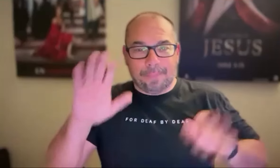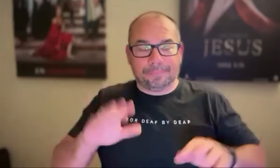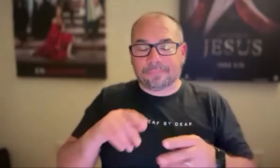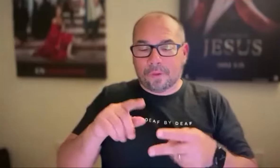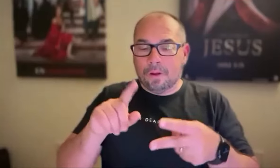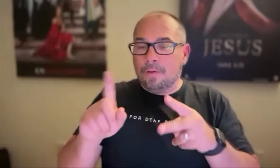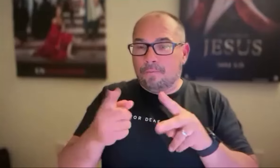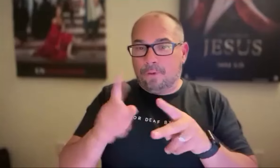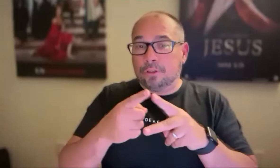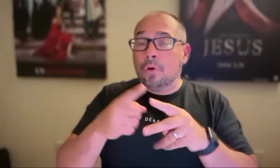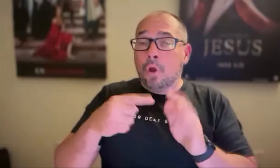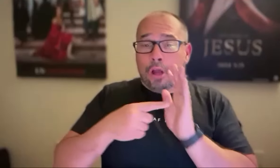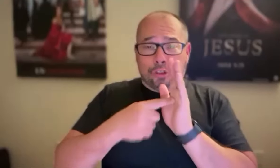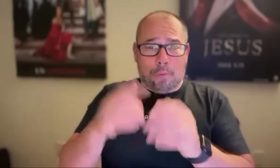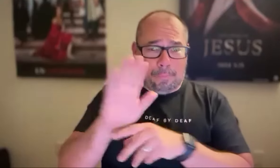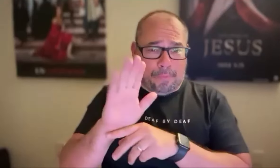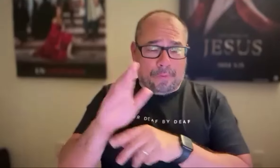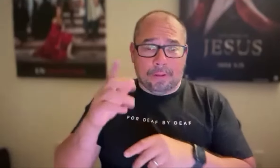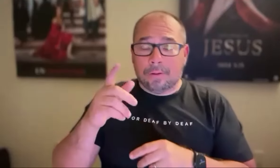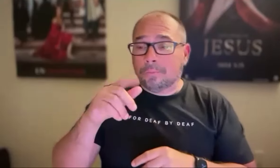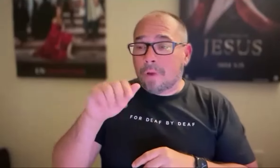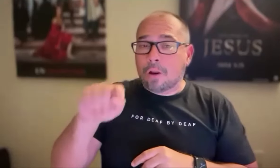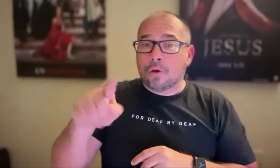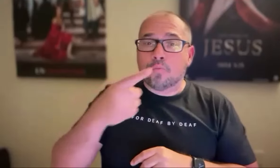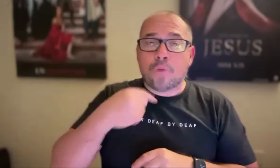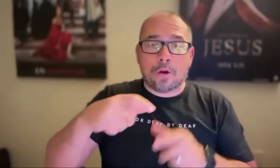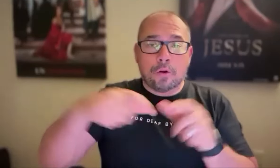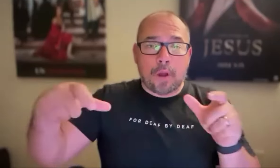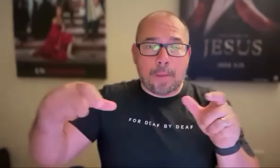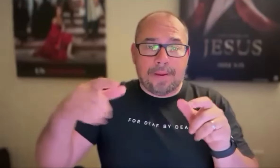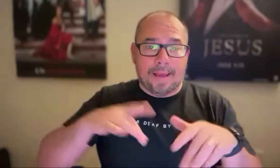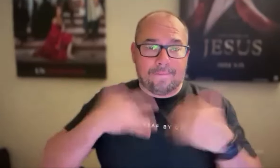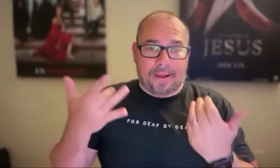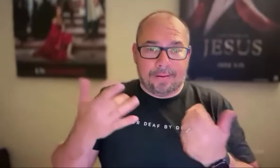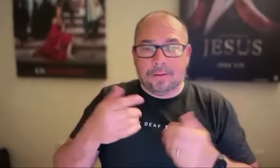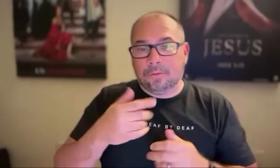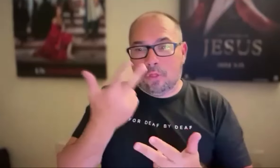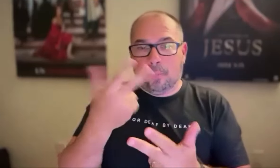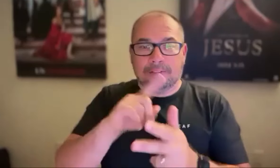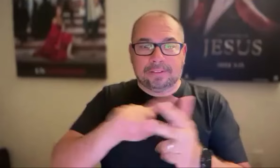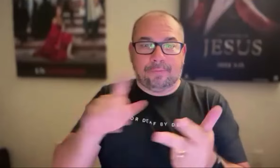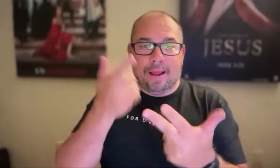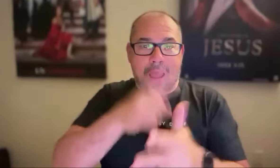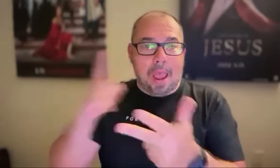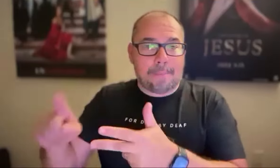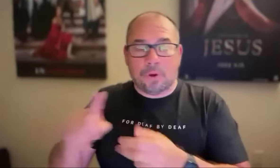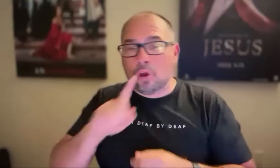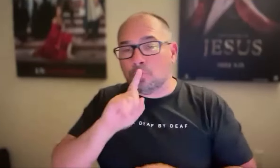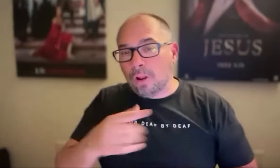Wonderful questions. We've shown the movie at a couple red carpet events, three, in fact, three